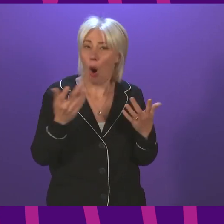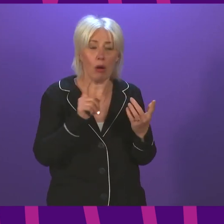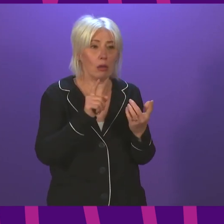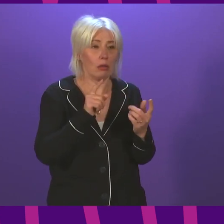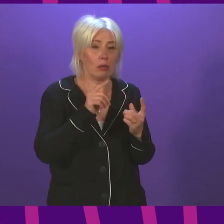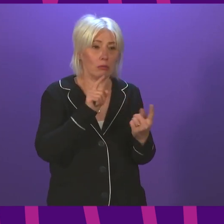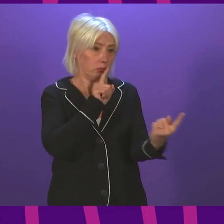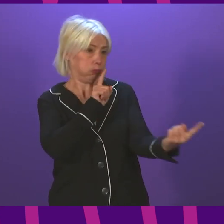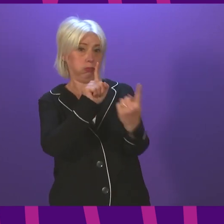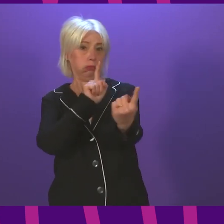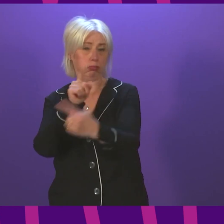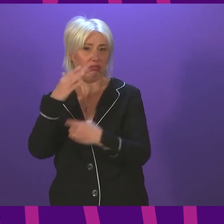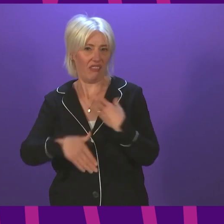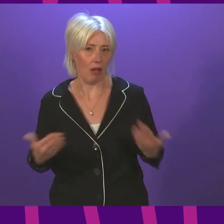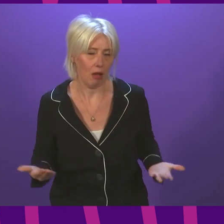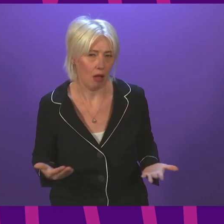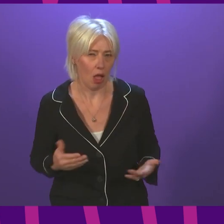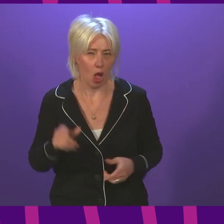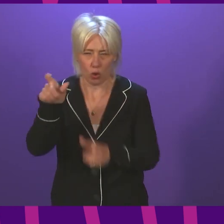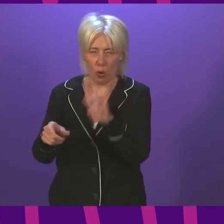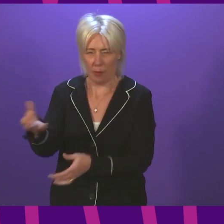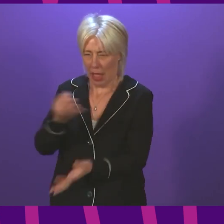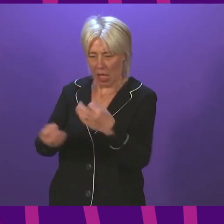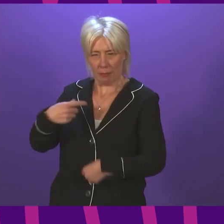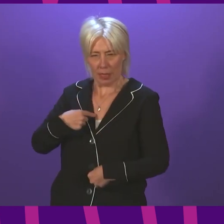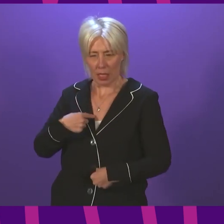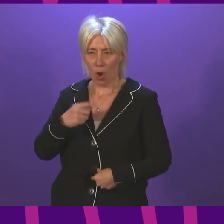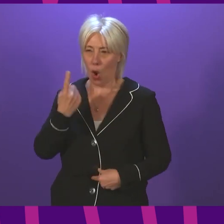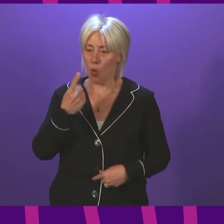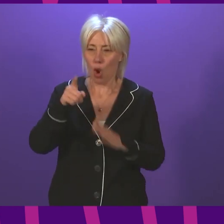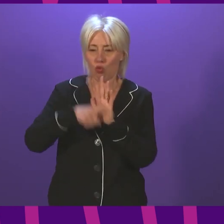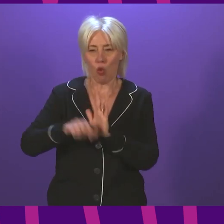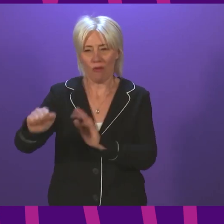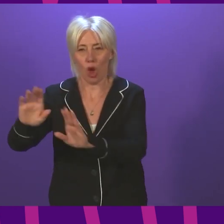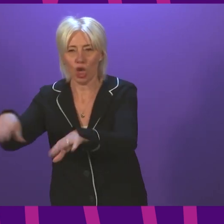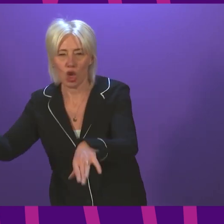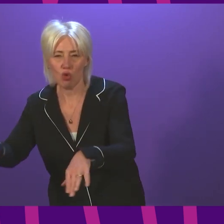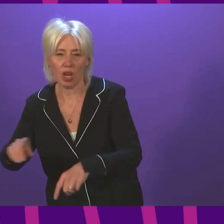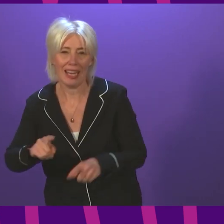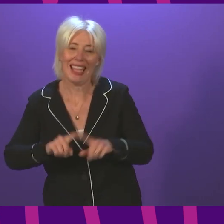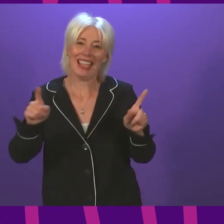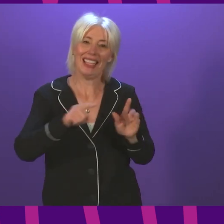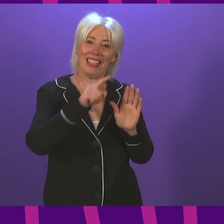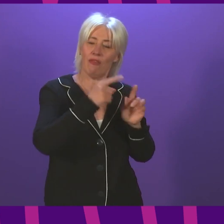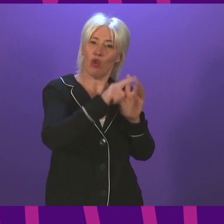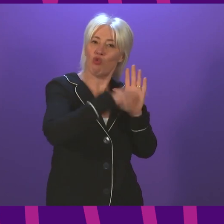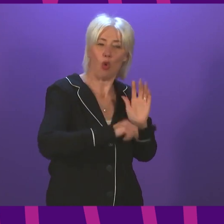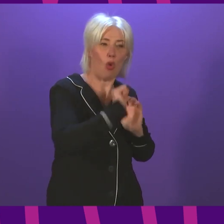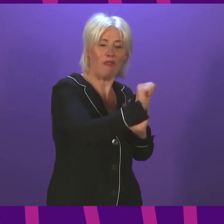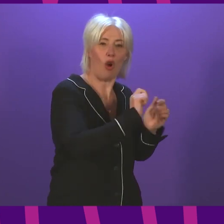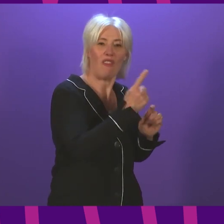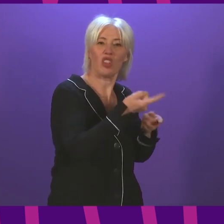social distancing. And the question they're asking is is there one rule for their children and a different rule for the First Minister and her colleagues?